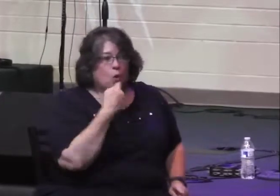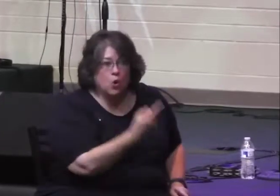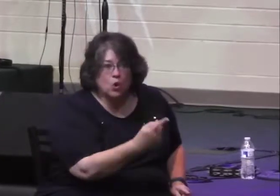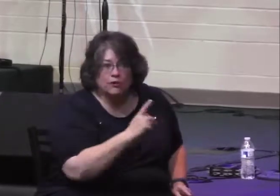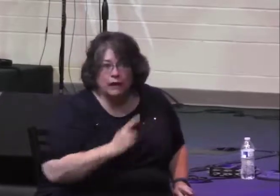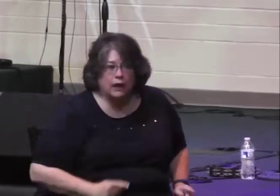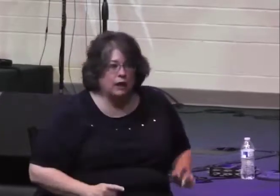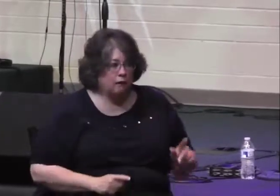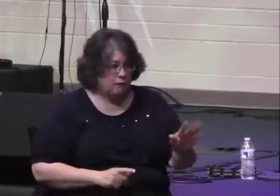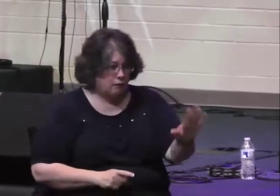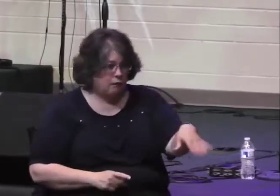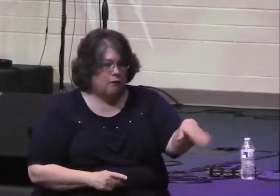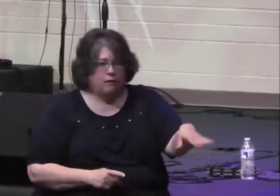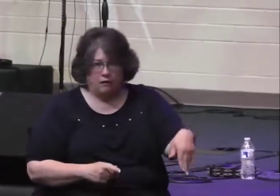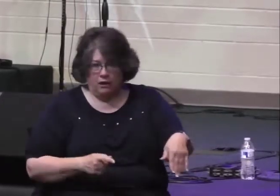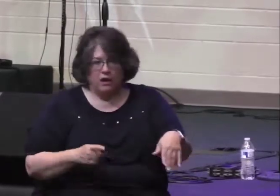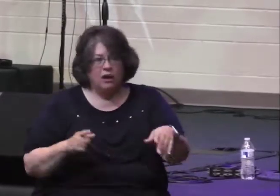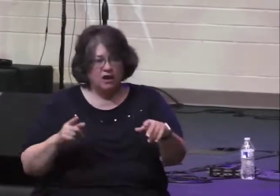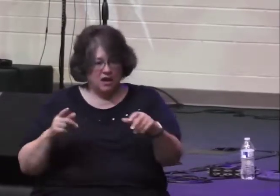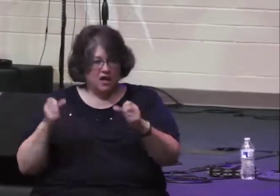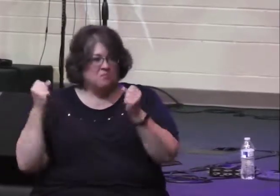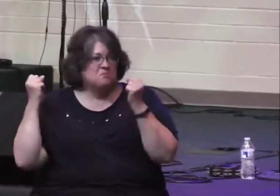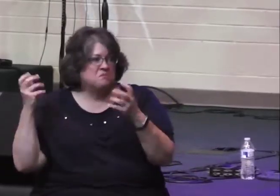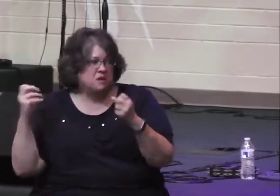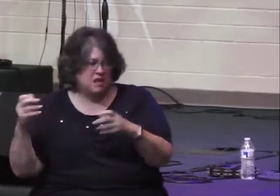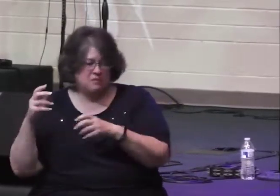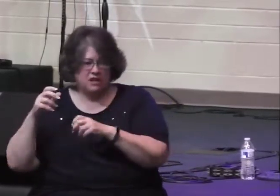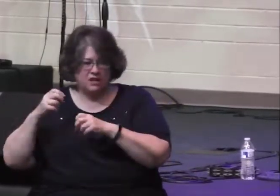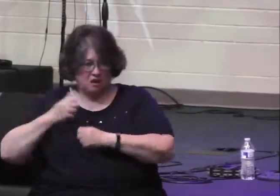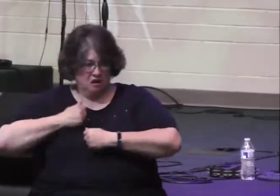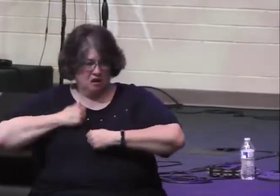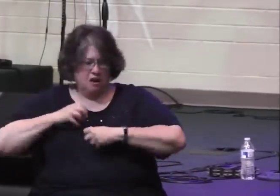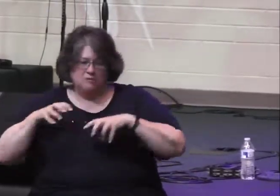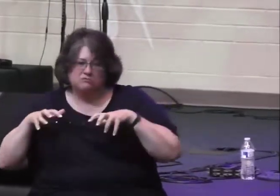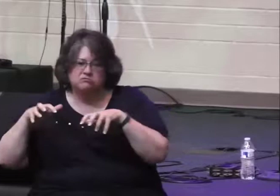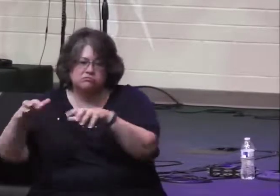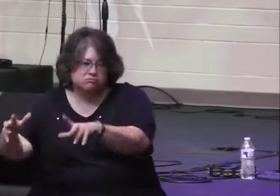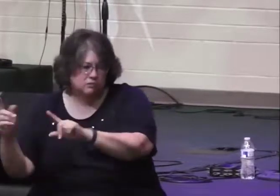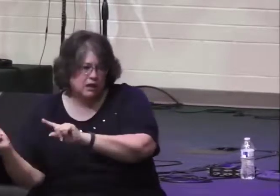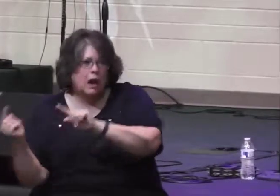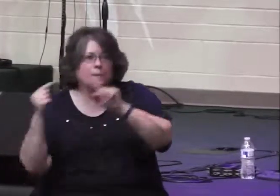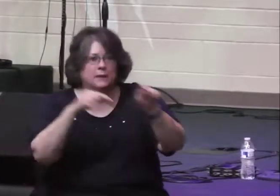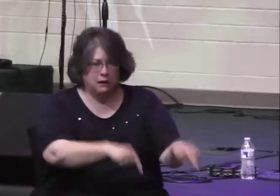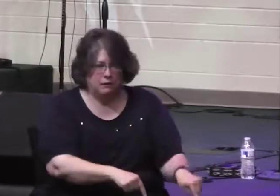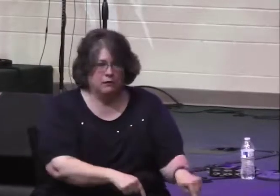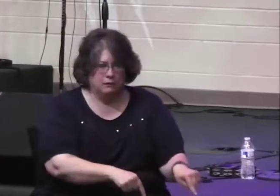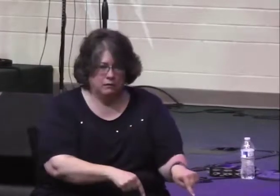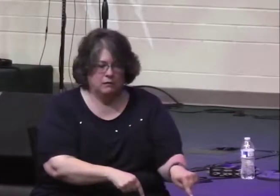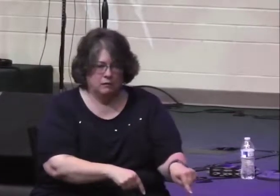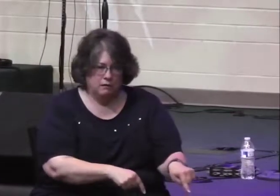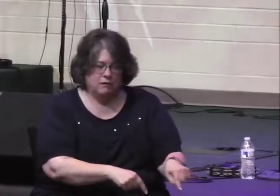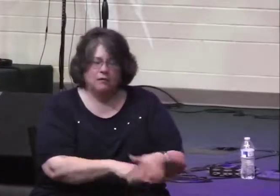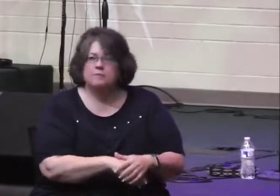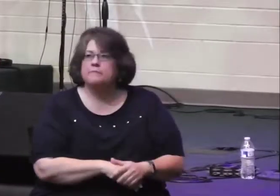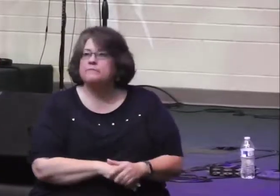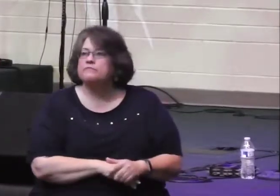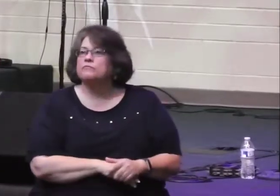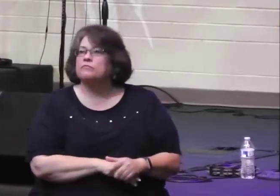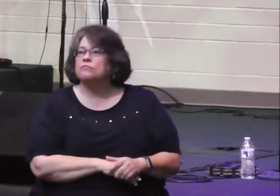vast army is coming against you from Edom, from the other side of the Dead Sea. It's already in Hazion Tamar, that